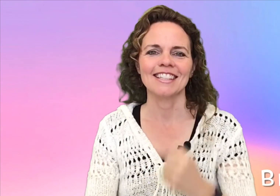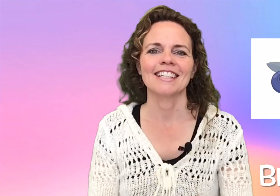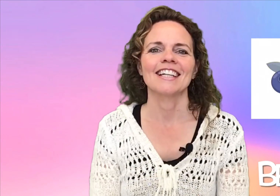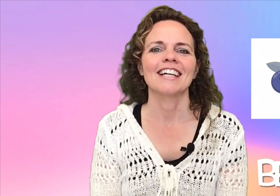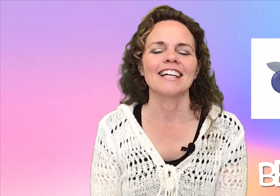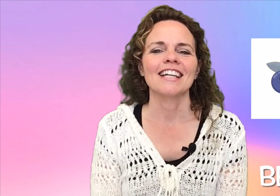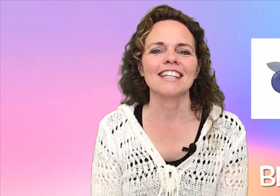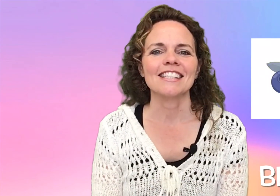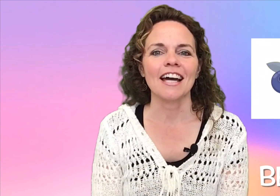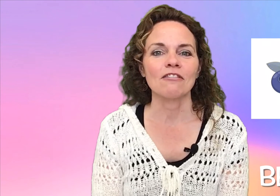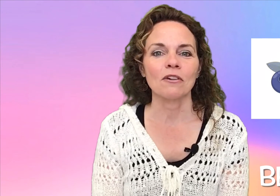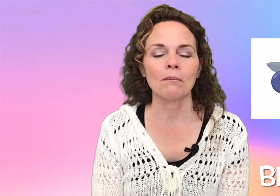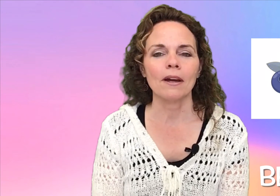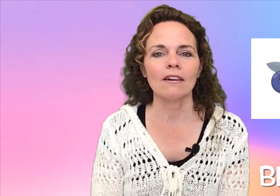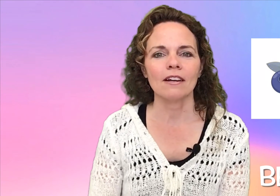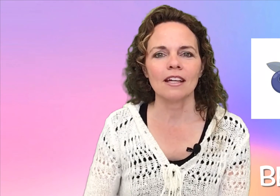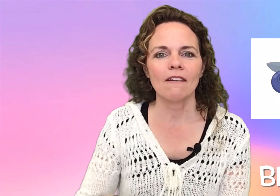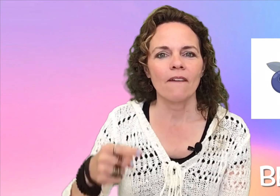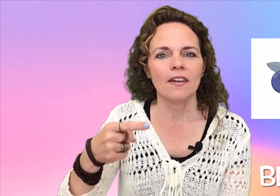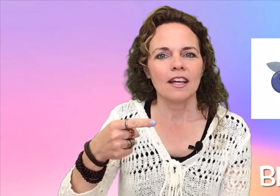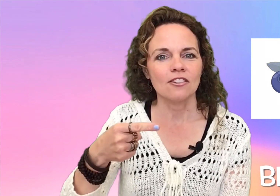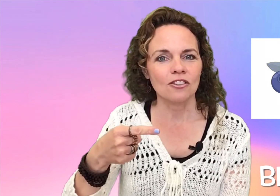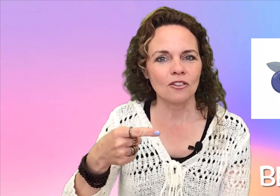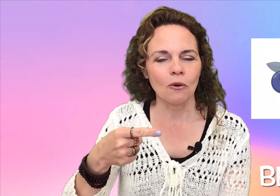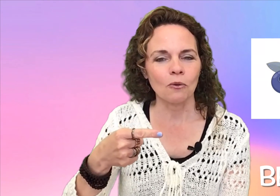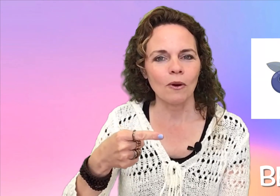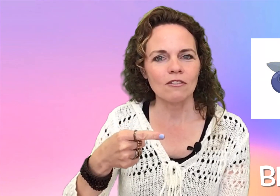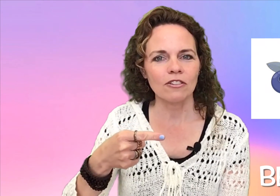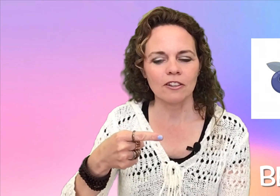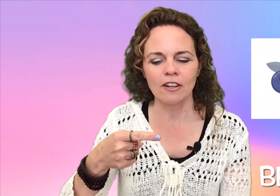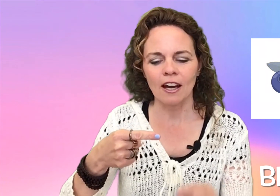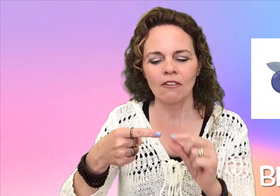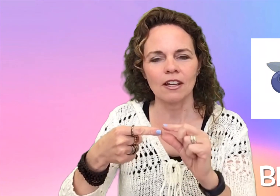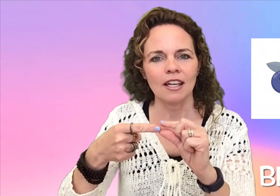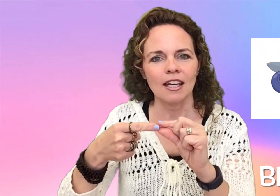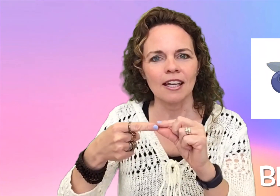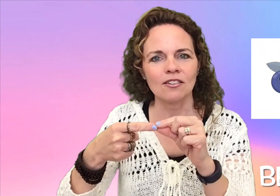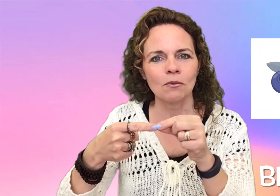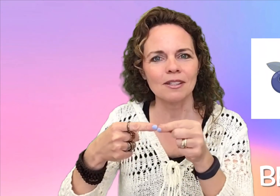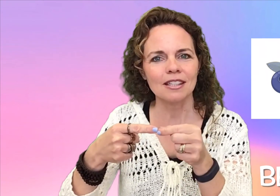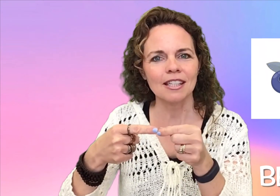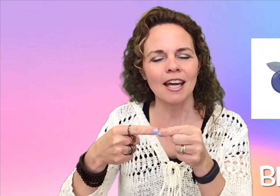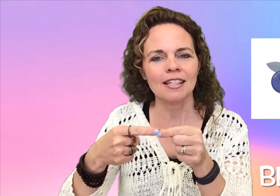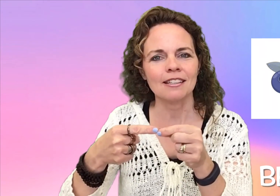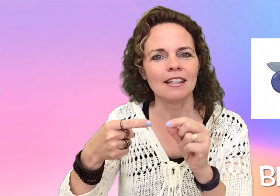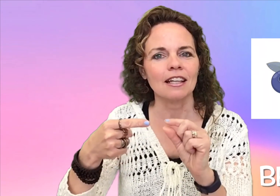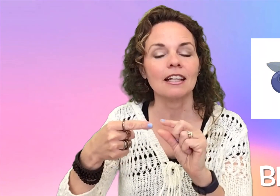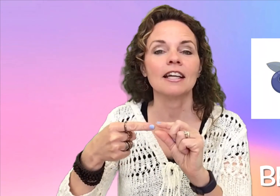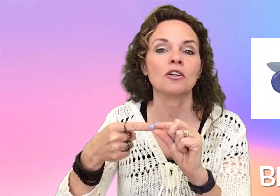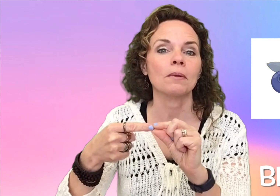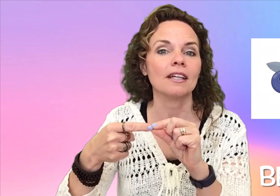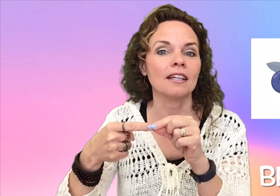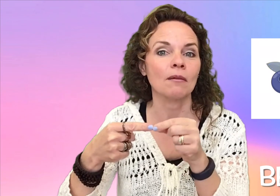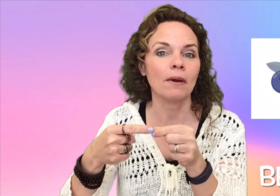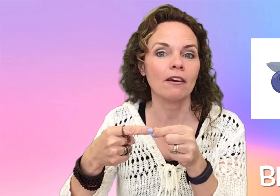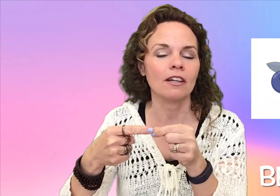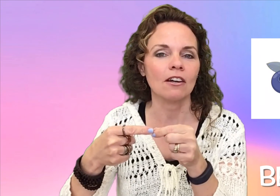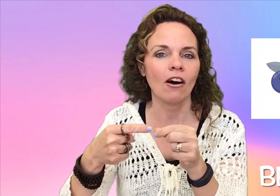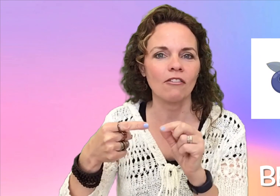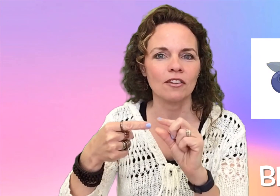The sign for berry is you can hold one finger out and twist the end like you're picking the berry off of the